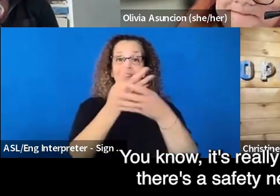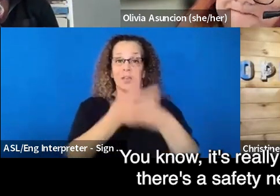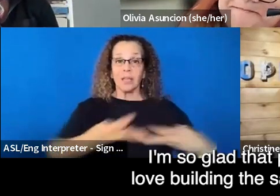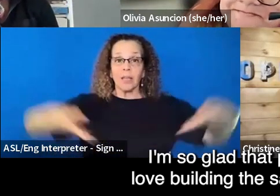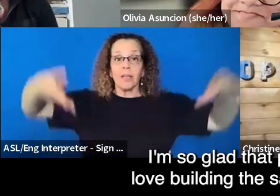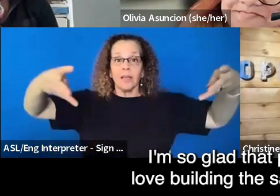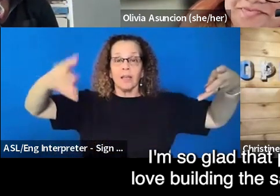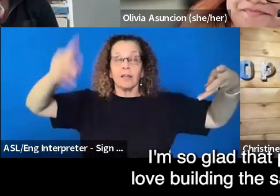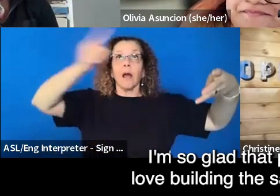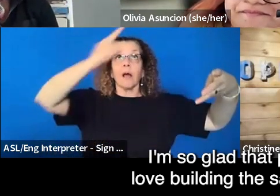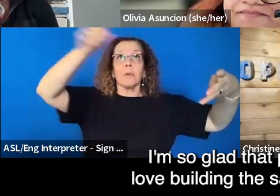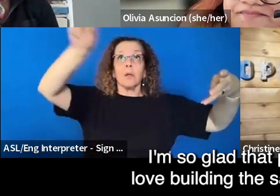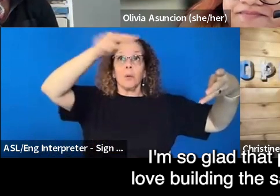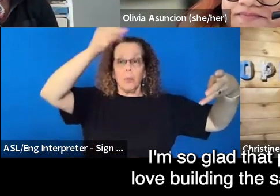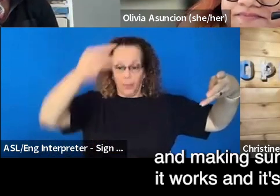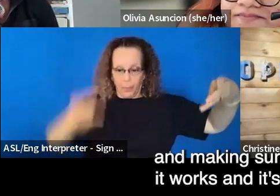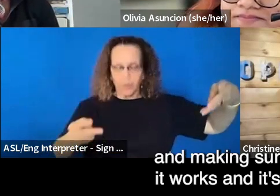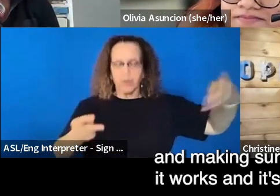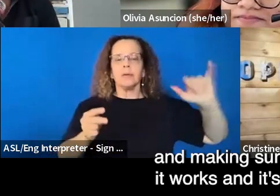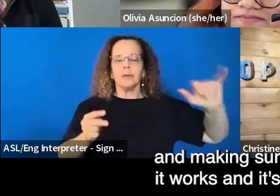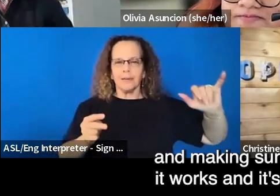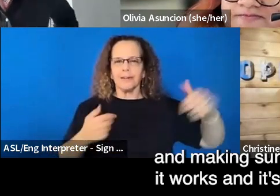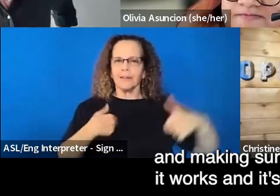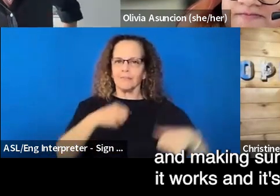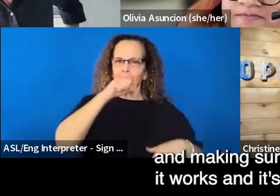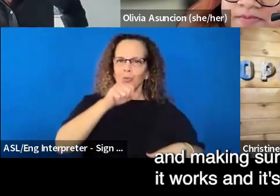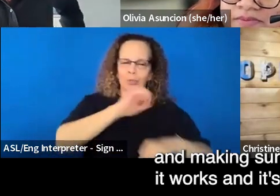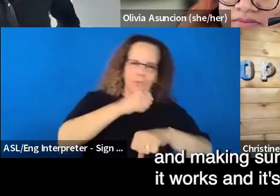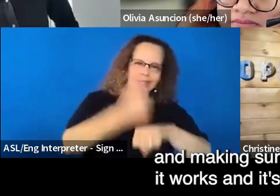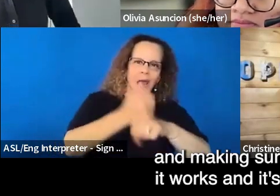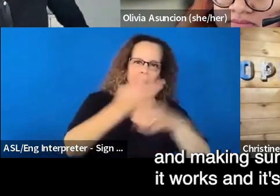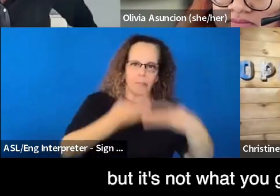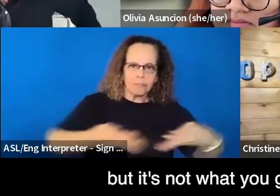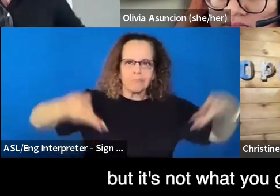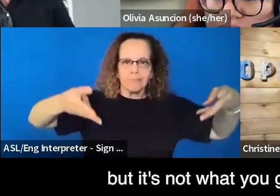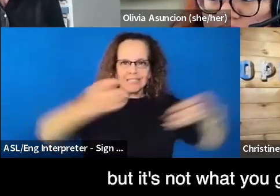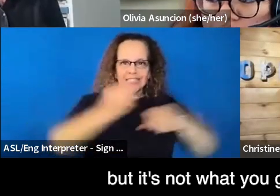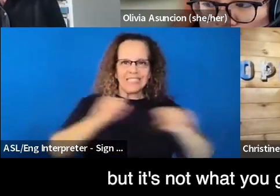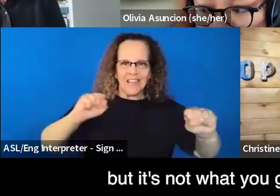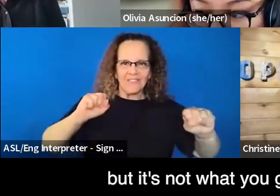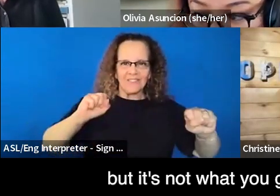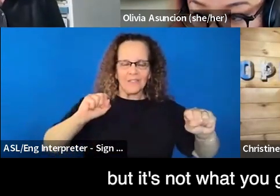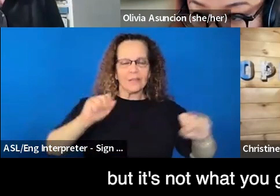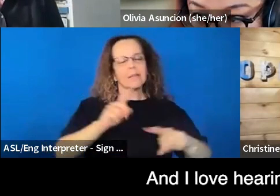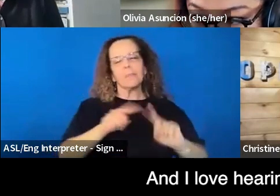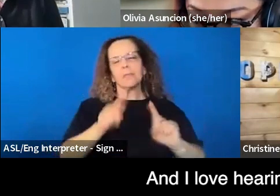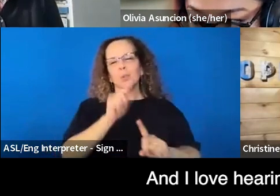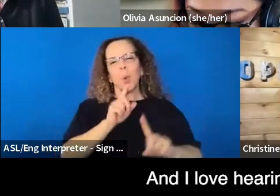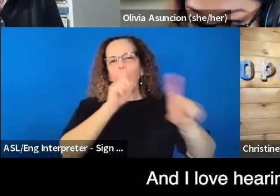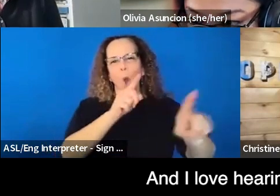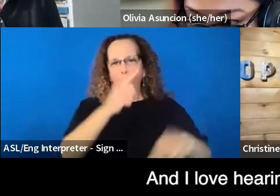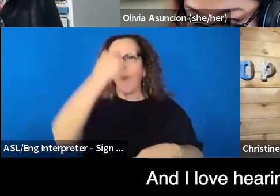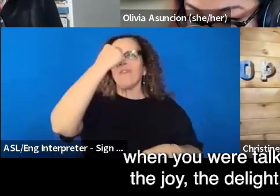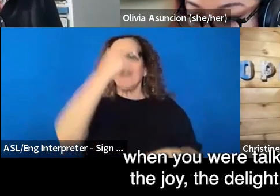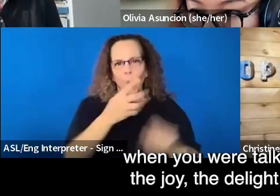safety net there. I'm so glad that people love building the safety net and making sure that it works and it's safe, but it's not what you go there for. And I love